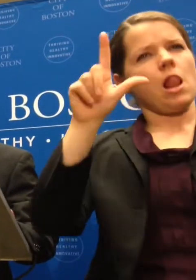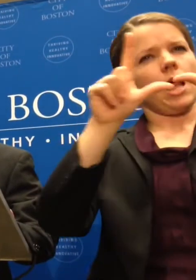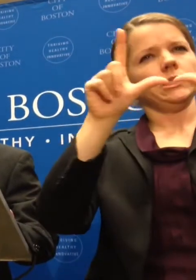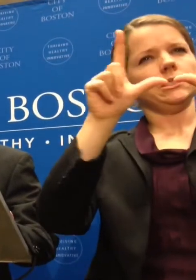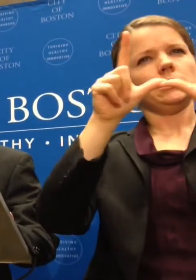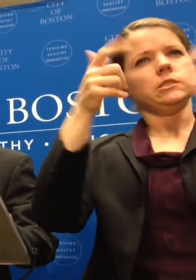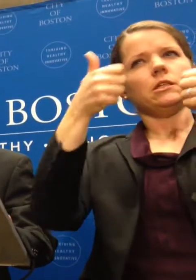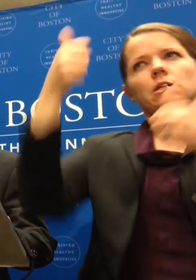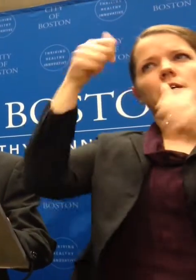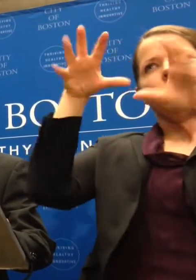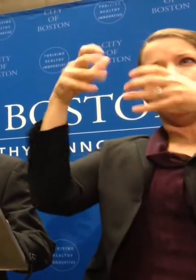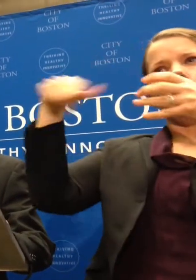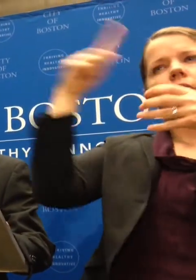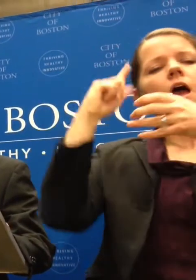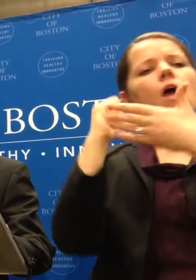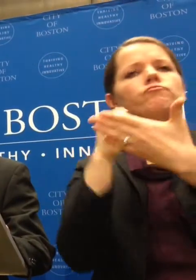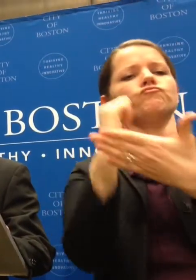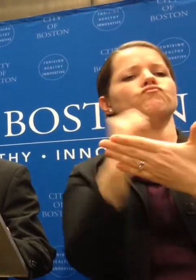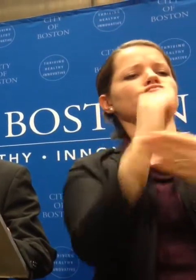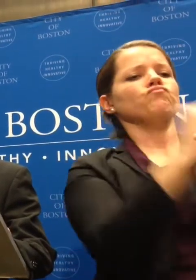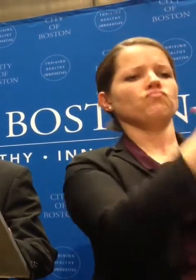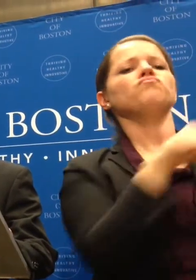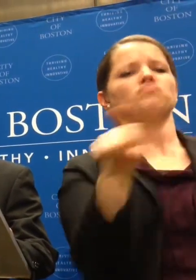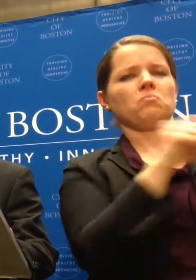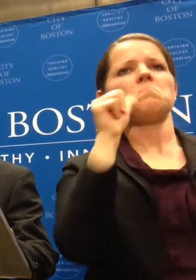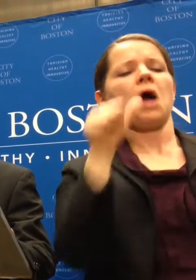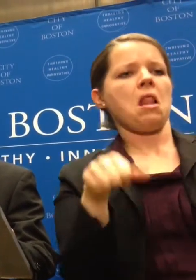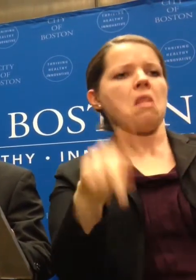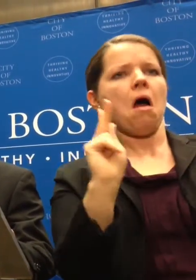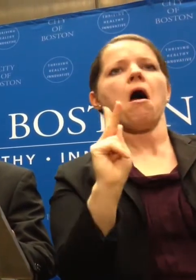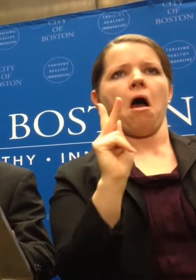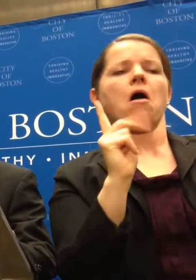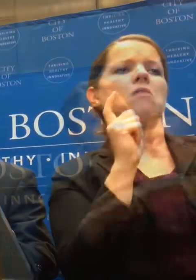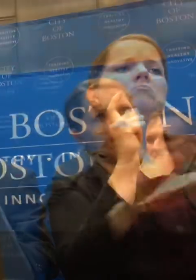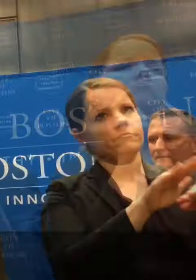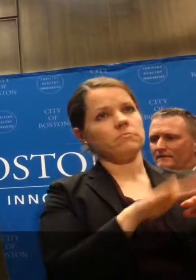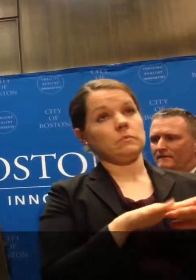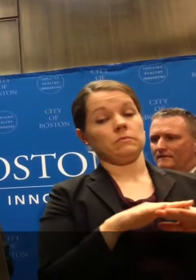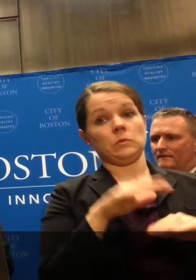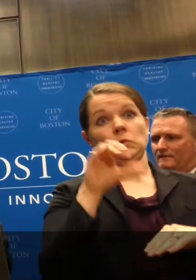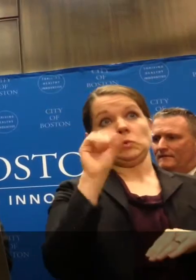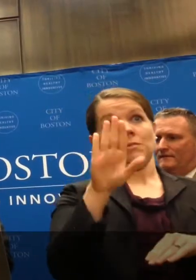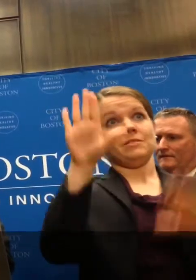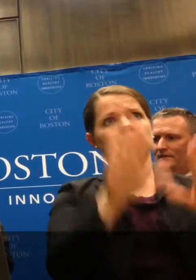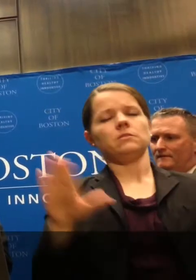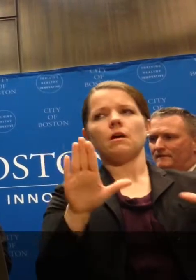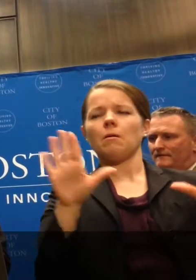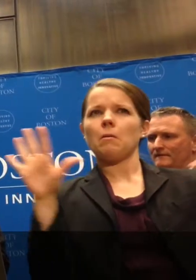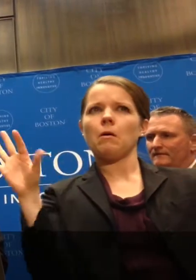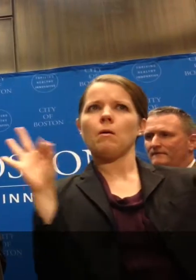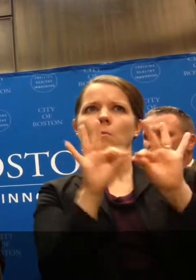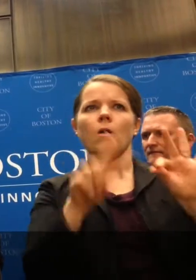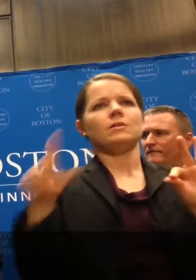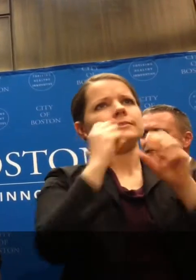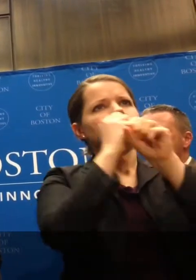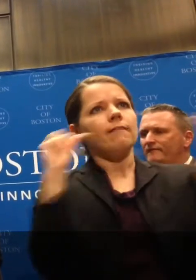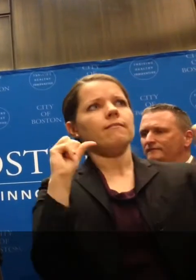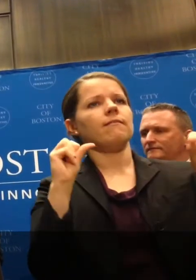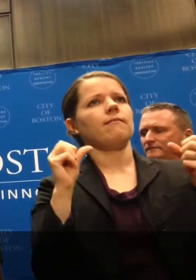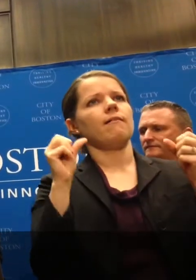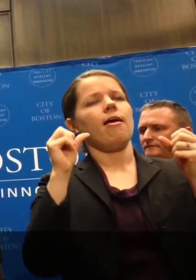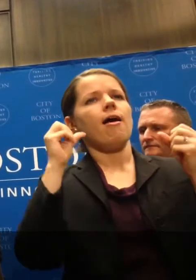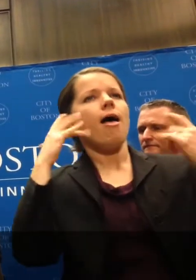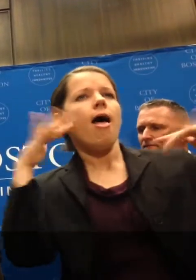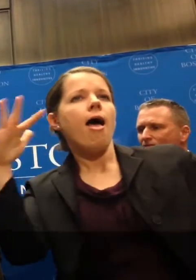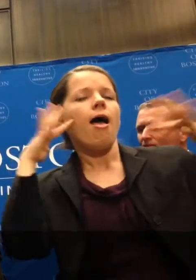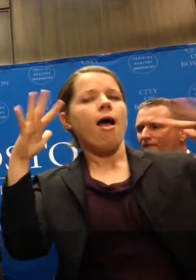some of the procedures we want them to follow to make sure it's a safe event. We cheer on the past, but whatever the outcome, in Boston